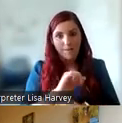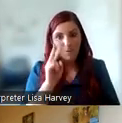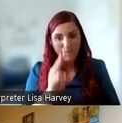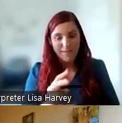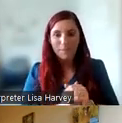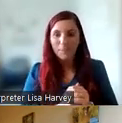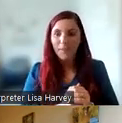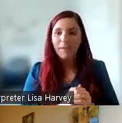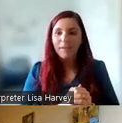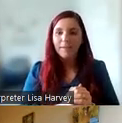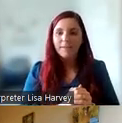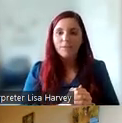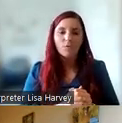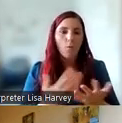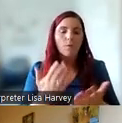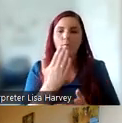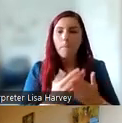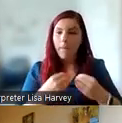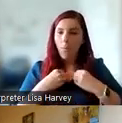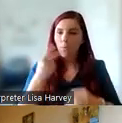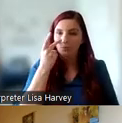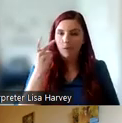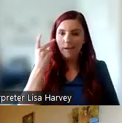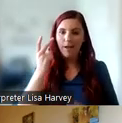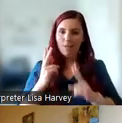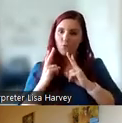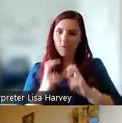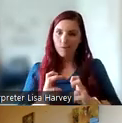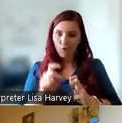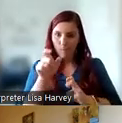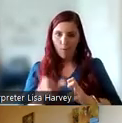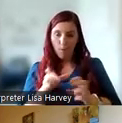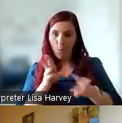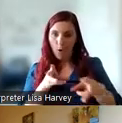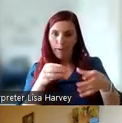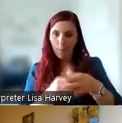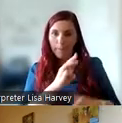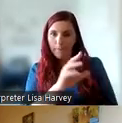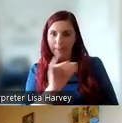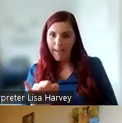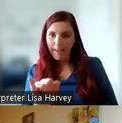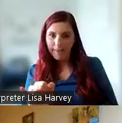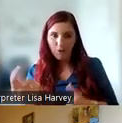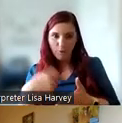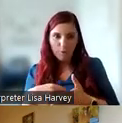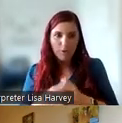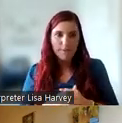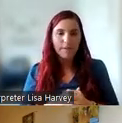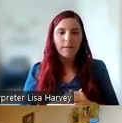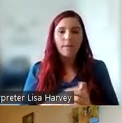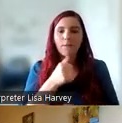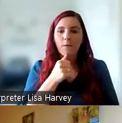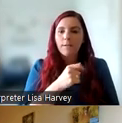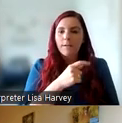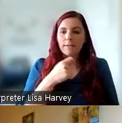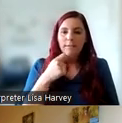And now I'm just moving on to some of my own reflections as a researcher. And working with PPI contributors. First of all, I would like